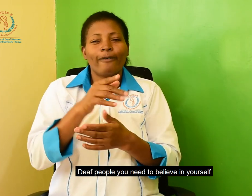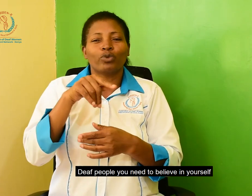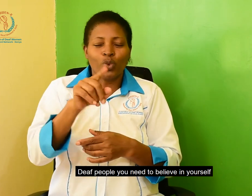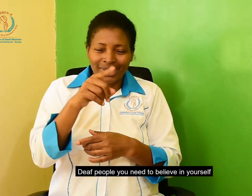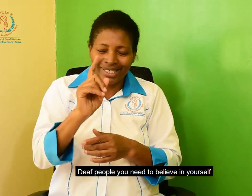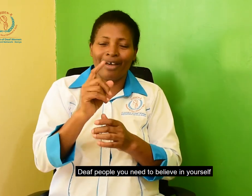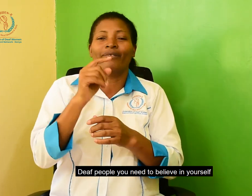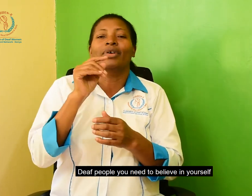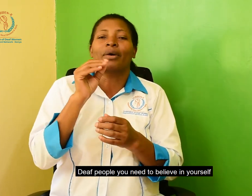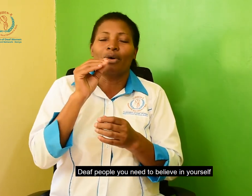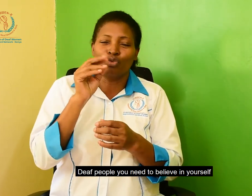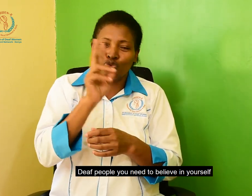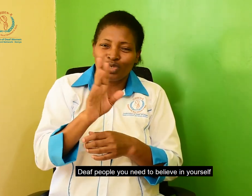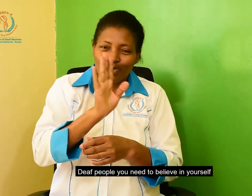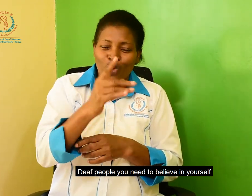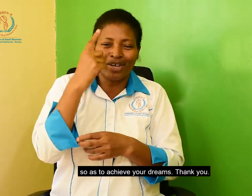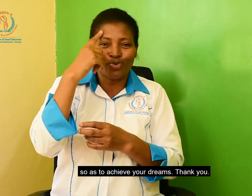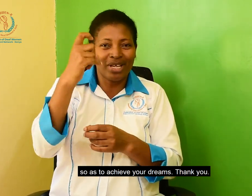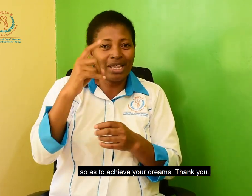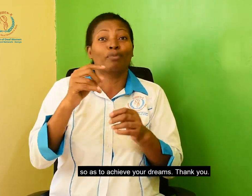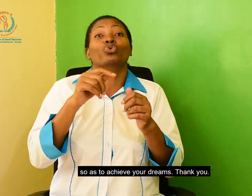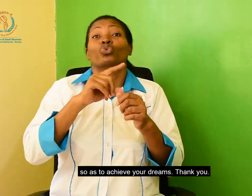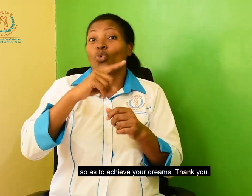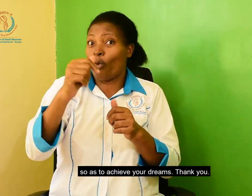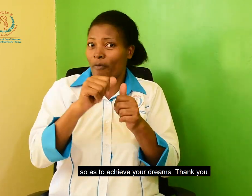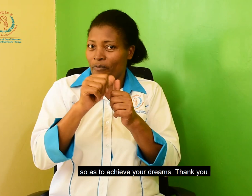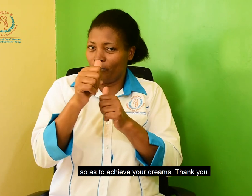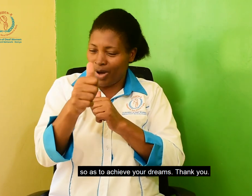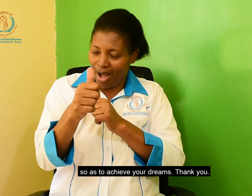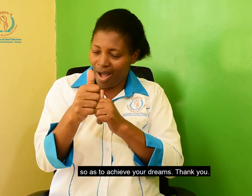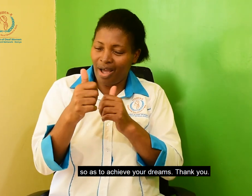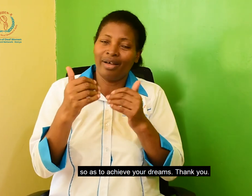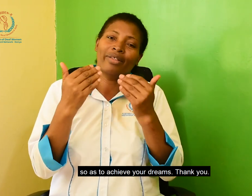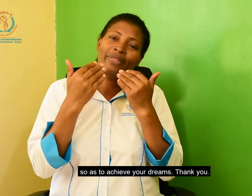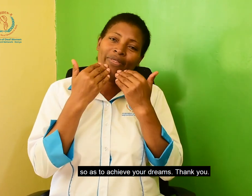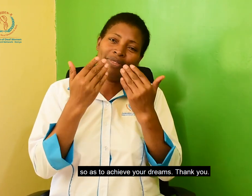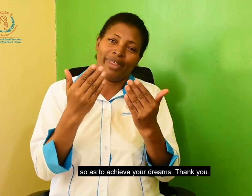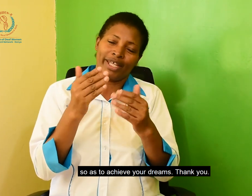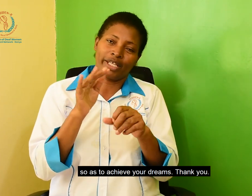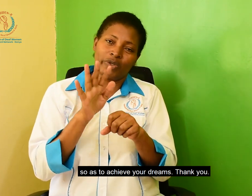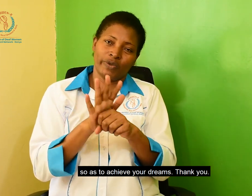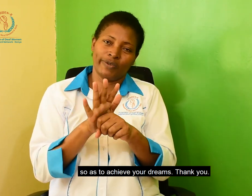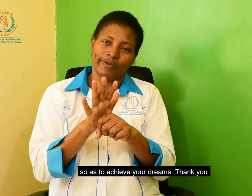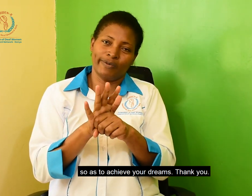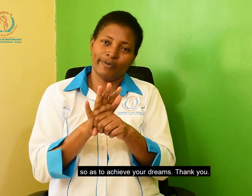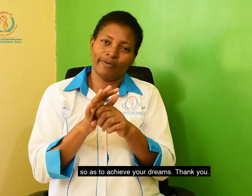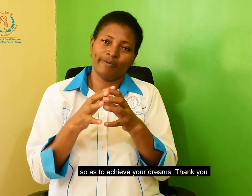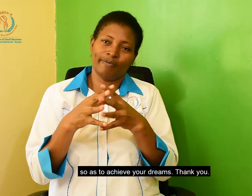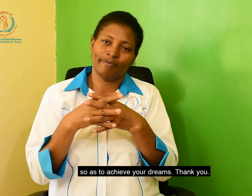to be able to achieve your dreams. Thank you very much.